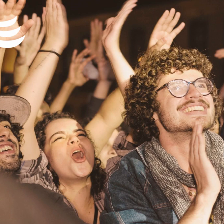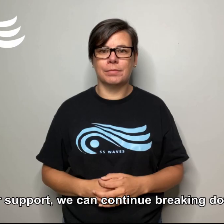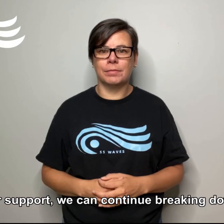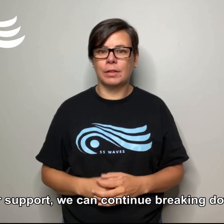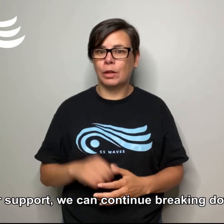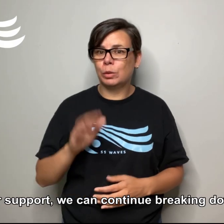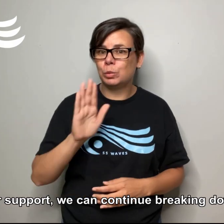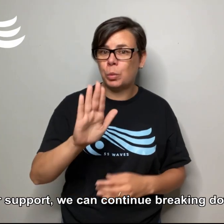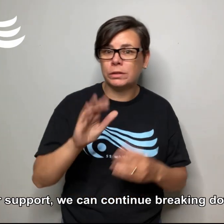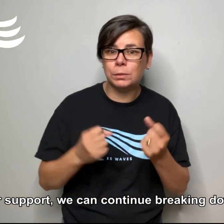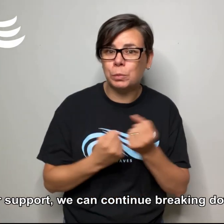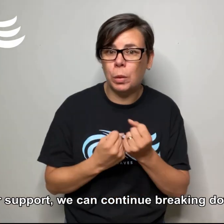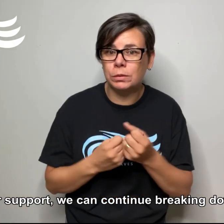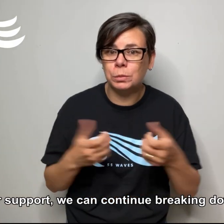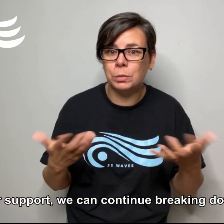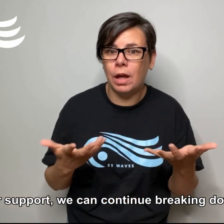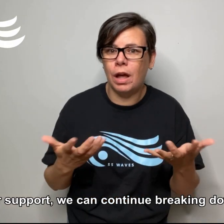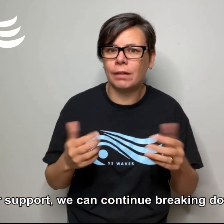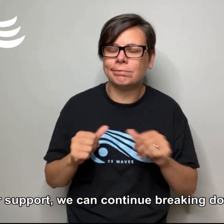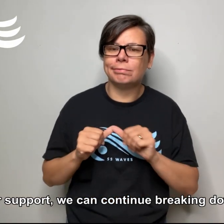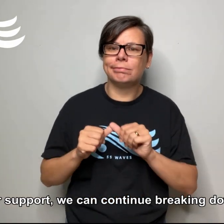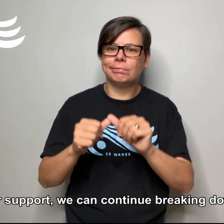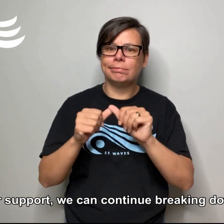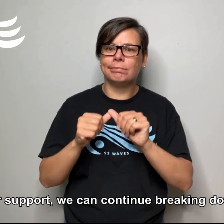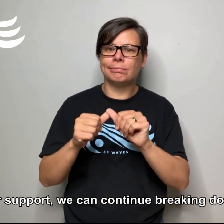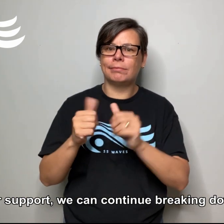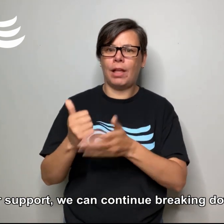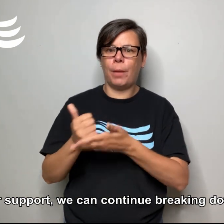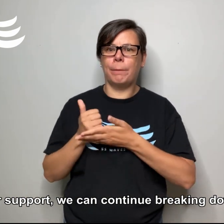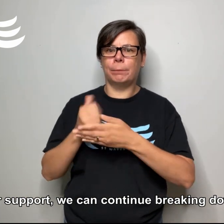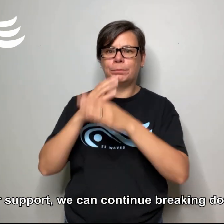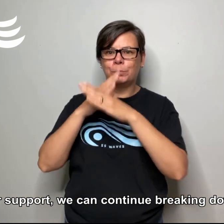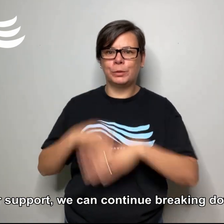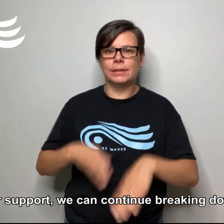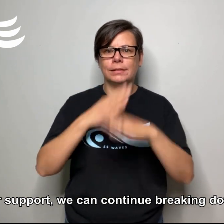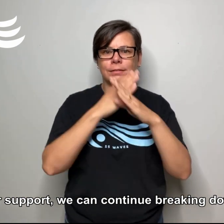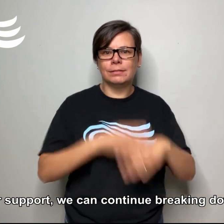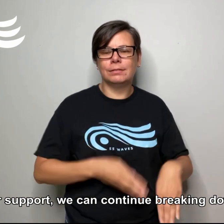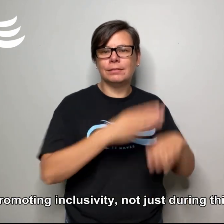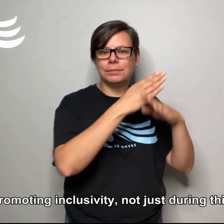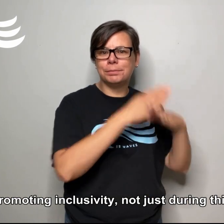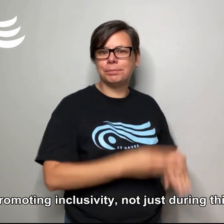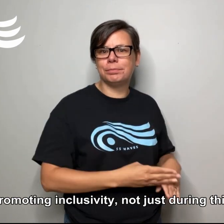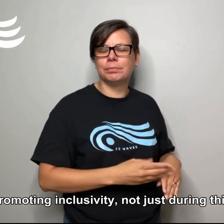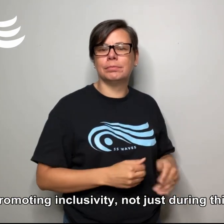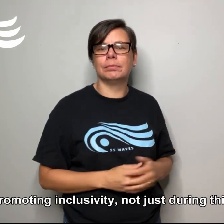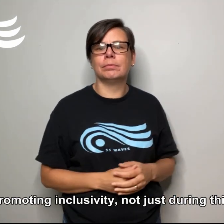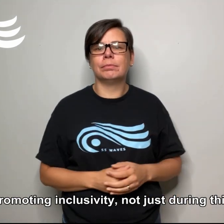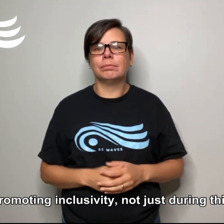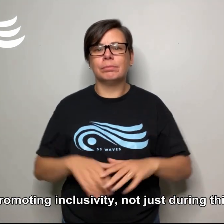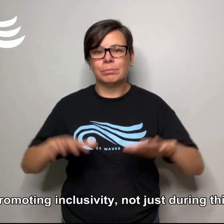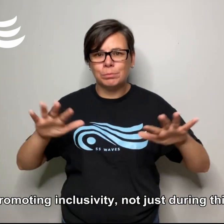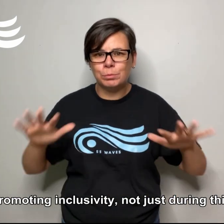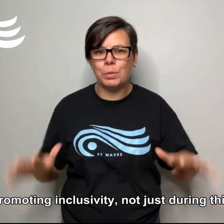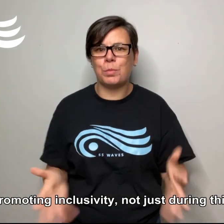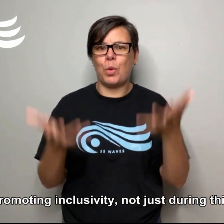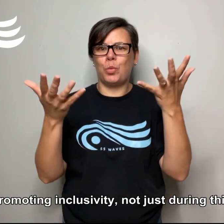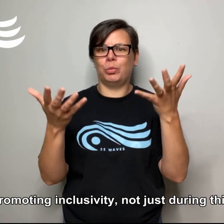With your support, we can continue to break down barriers and by promoting